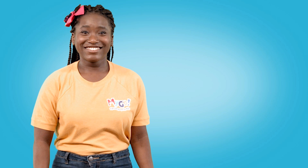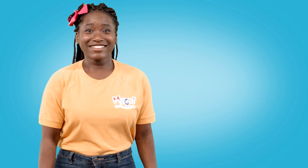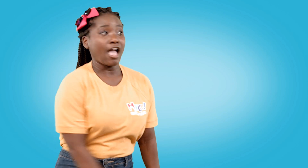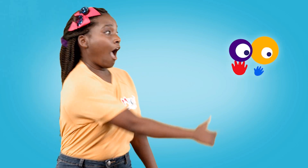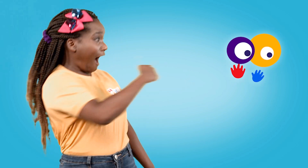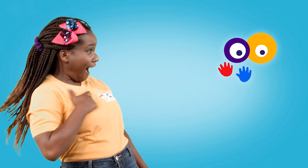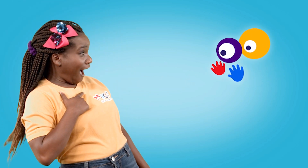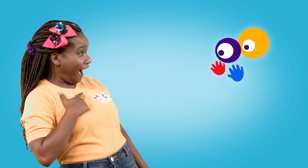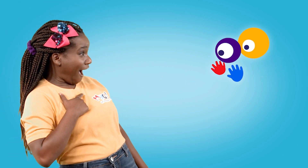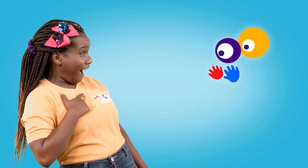Hi! Go!